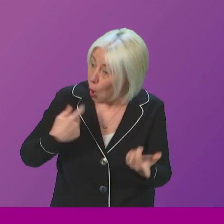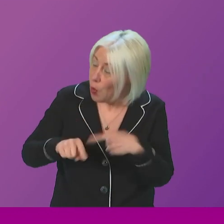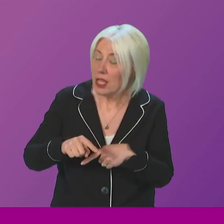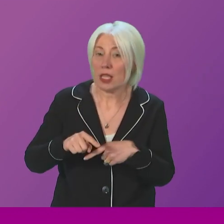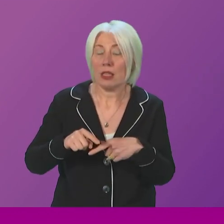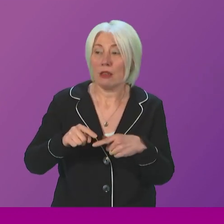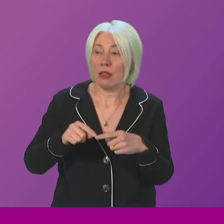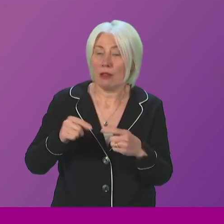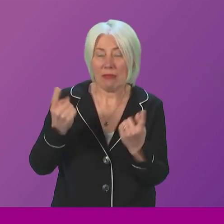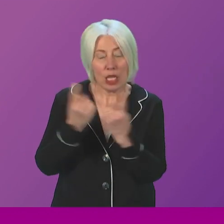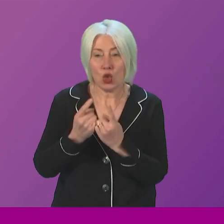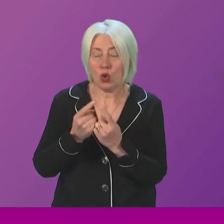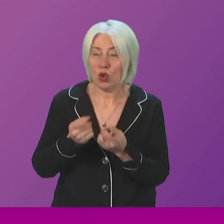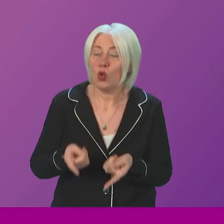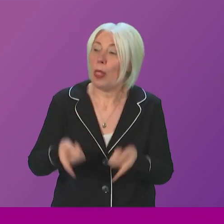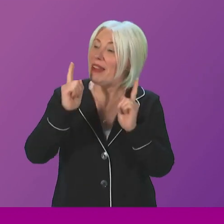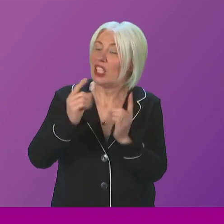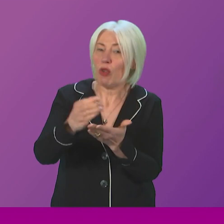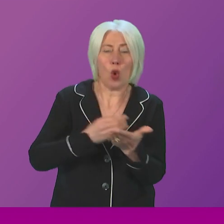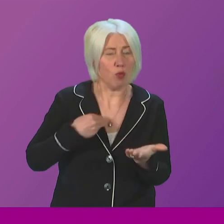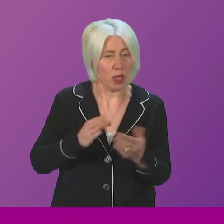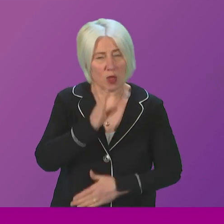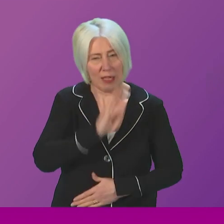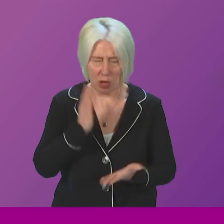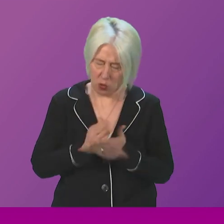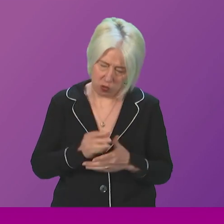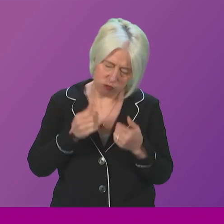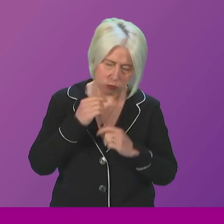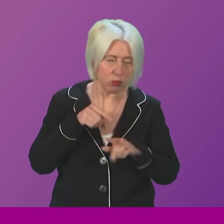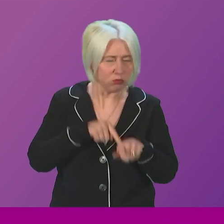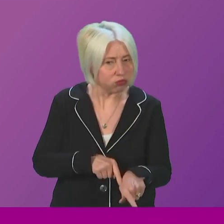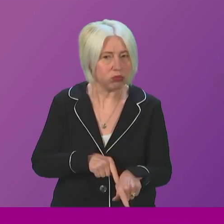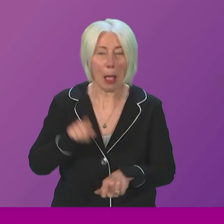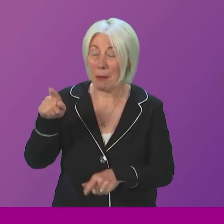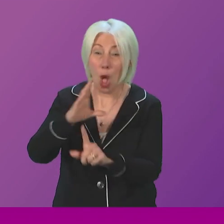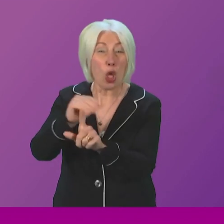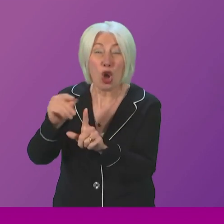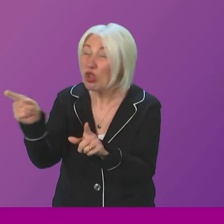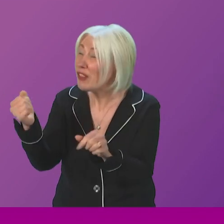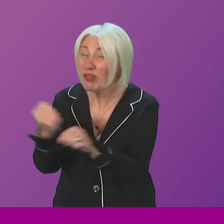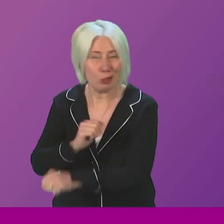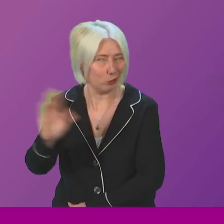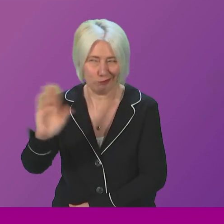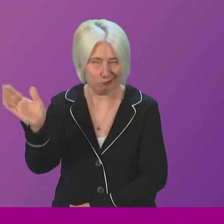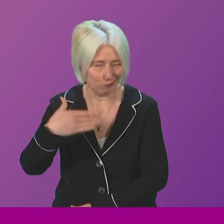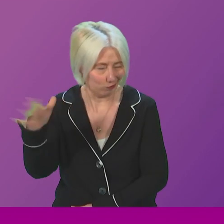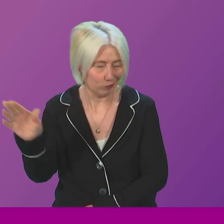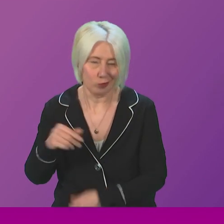of the Ministerial Code extremely seriously. Not something that could be said about the Conservatives by any way, shape or form.